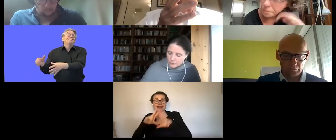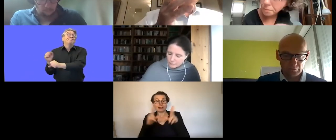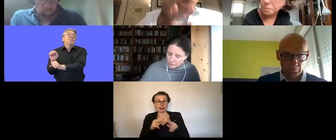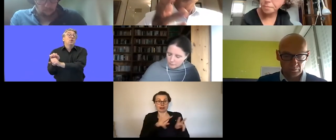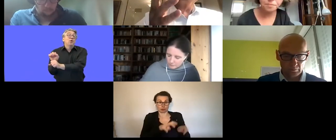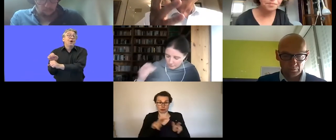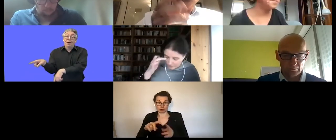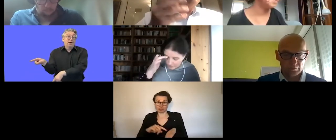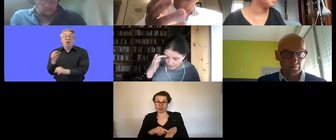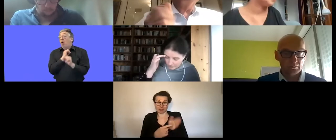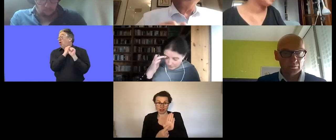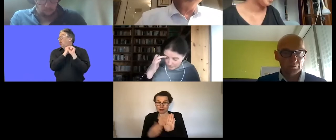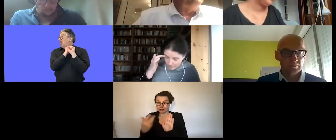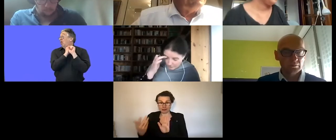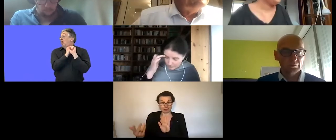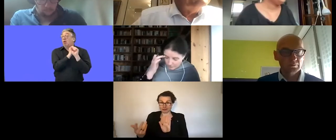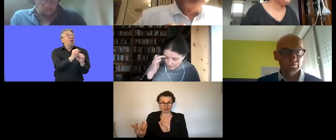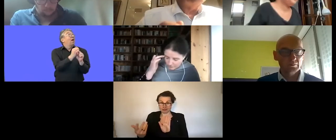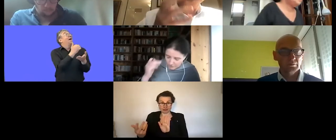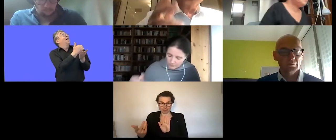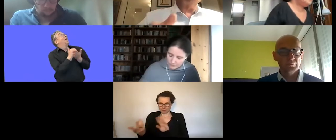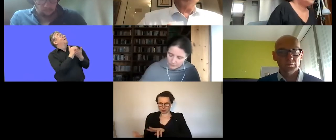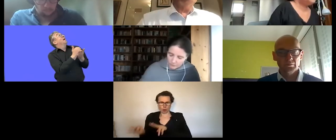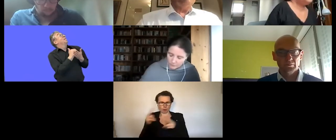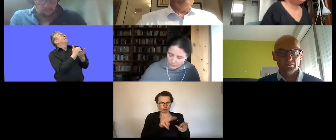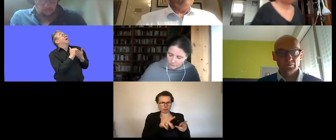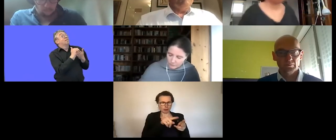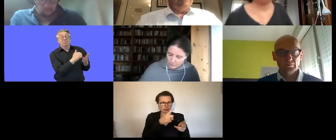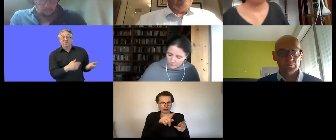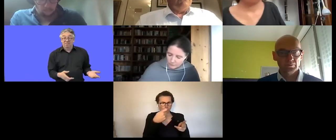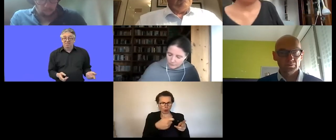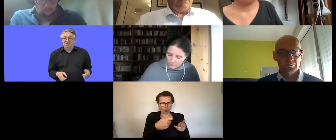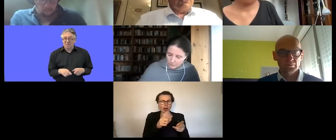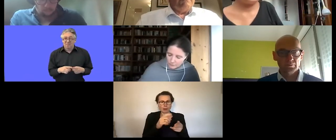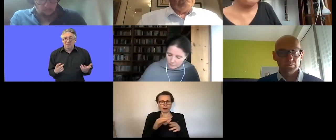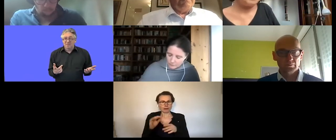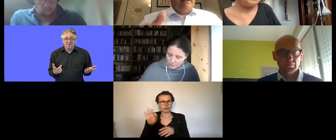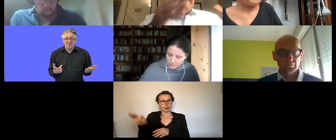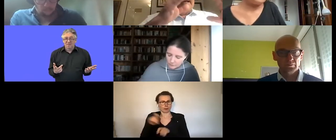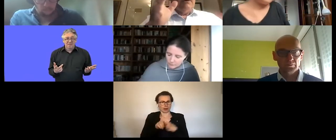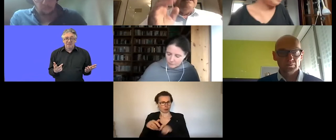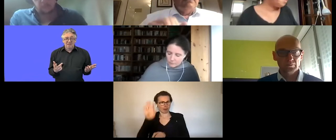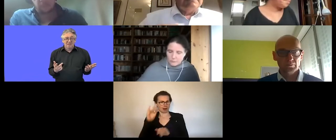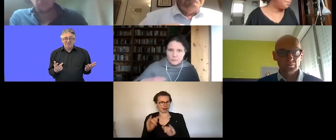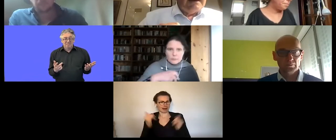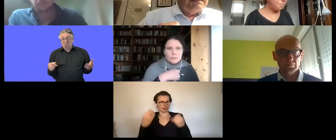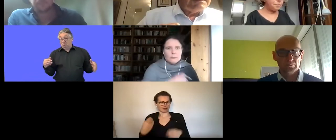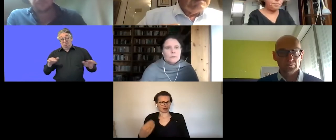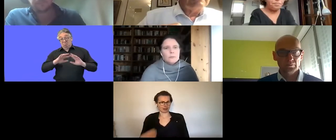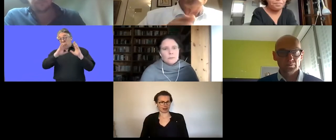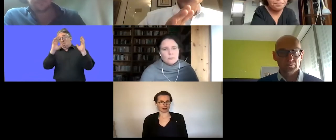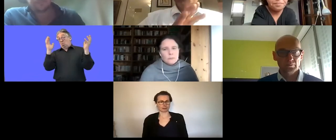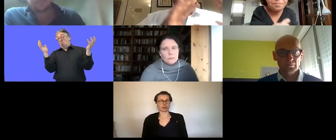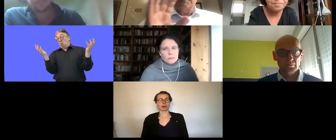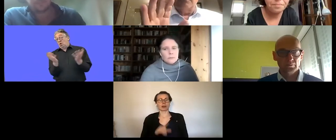many international studies all the research points to this um it